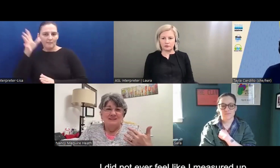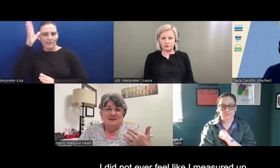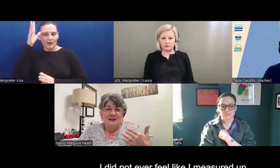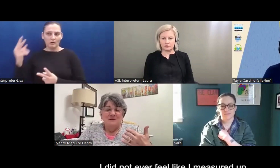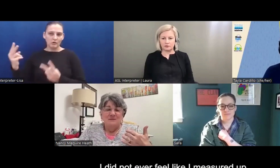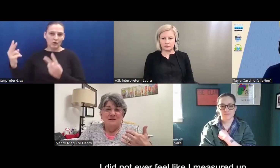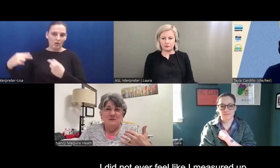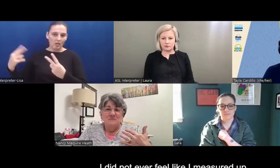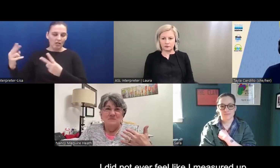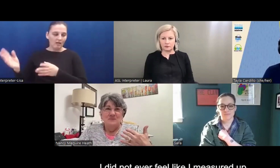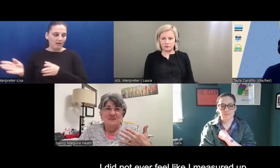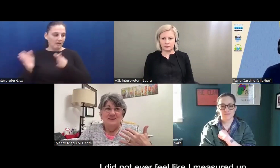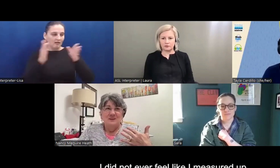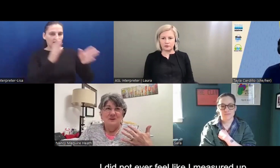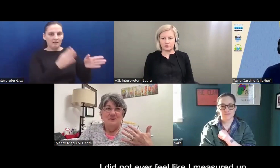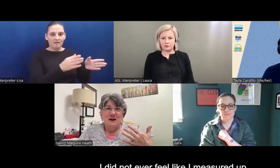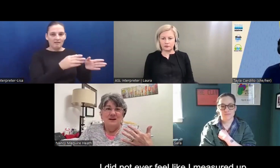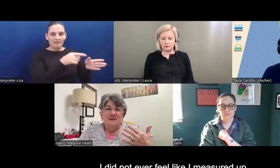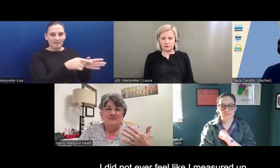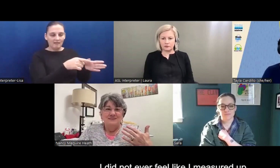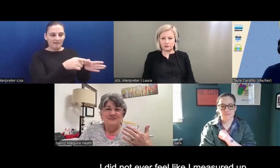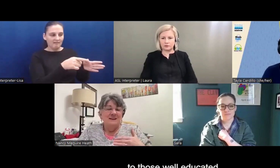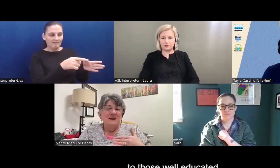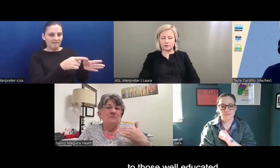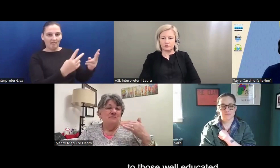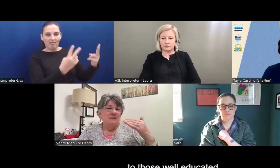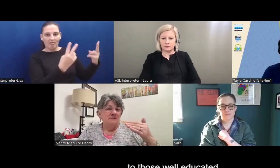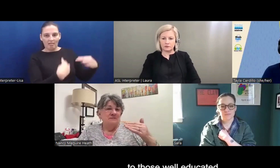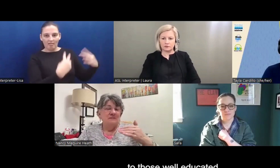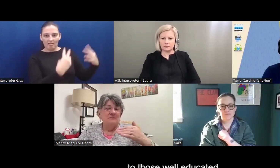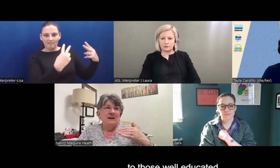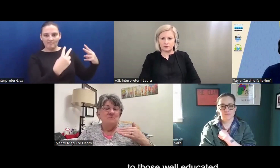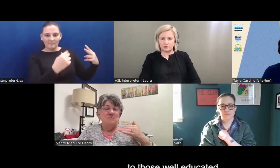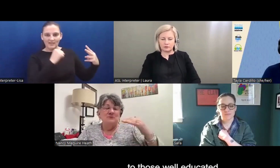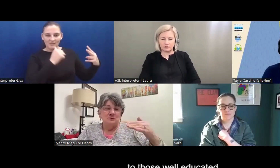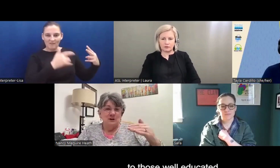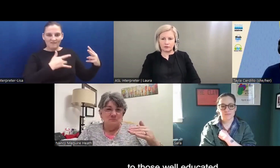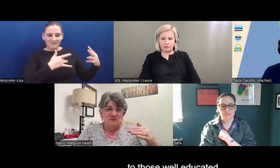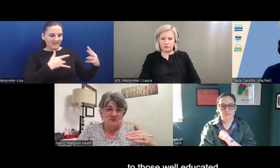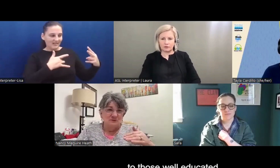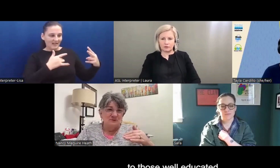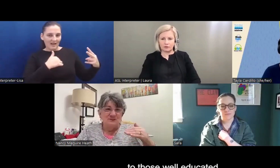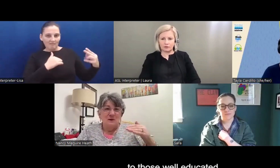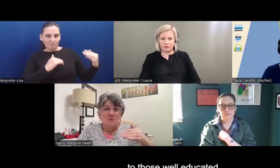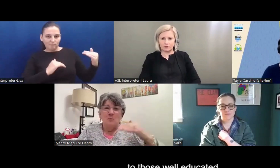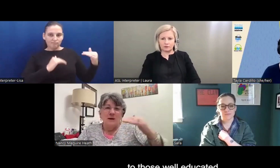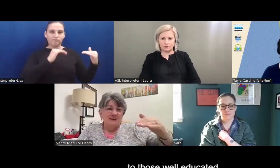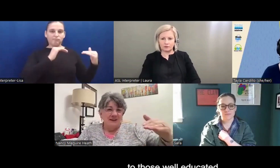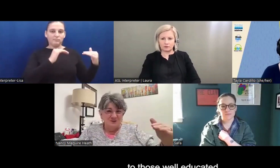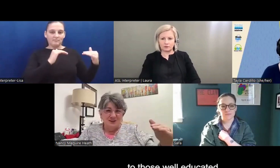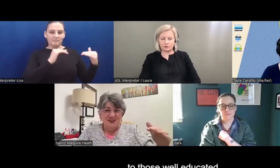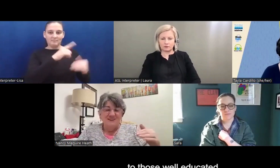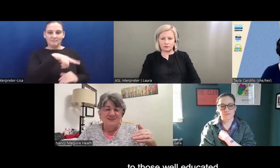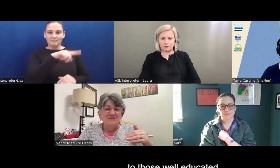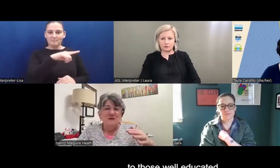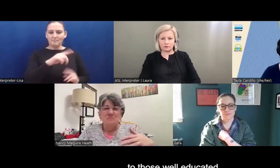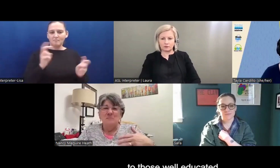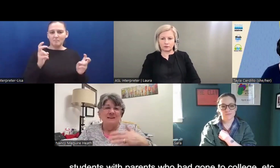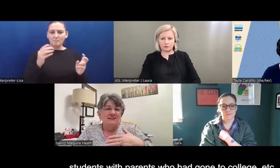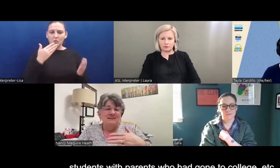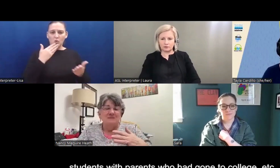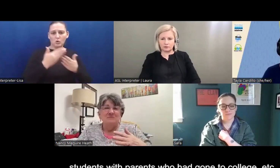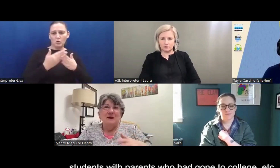yet I, you know, I didn't ever feel feel like I measured up to those well-educated,